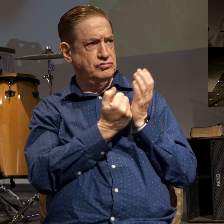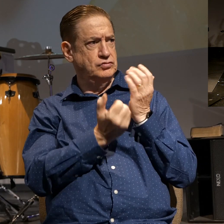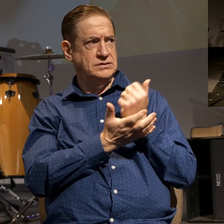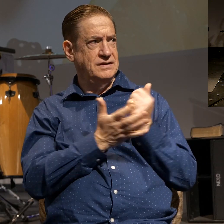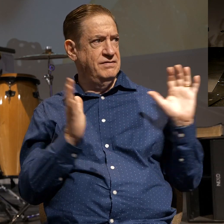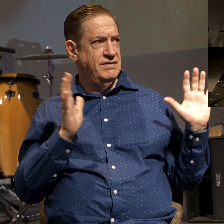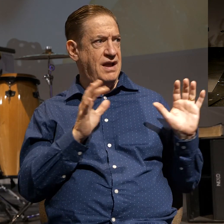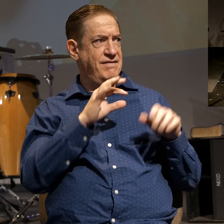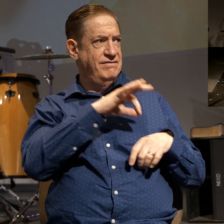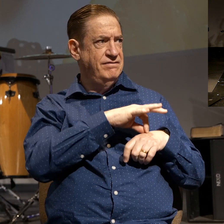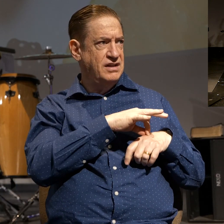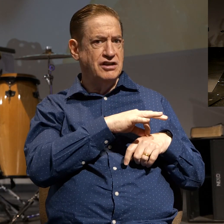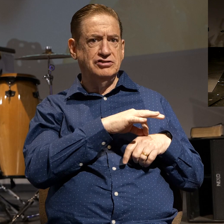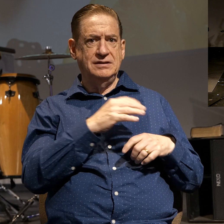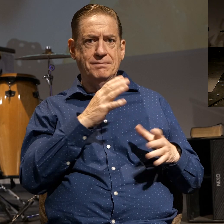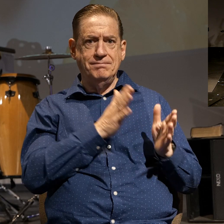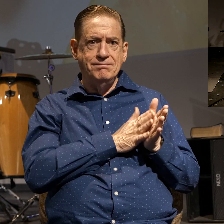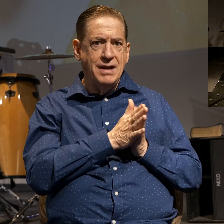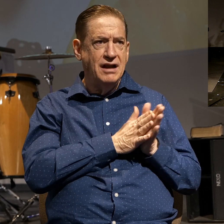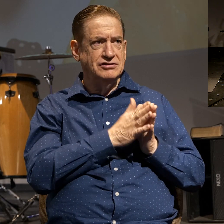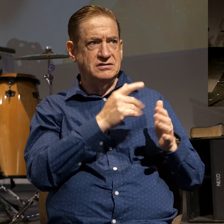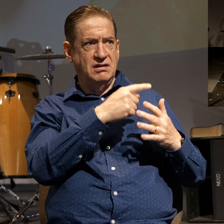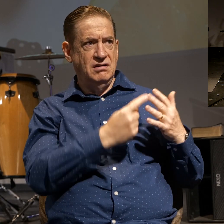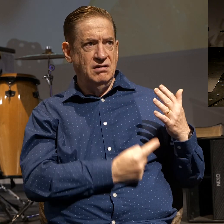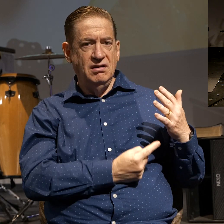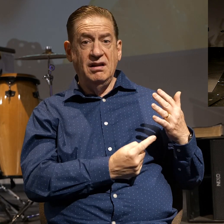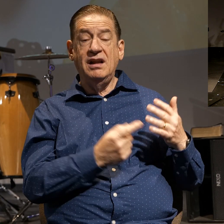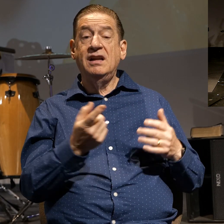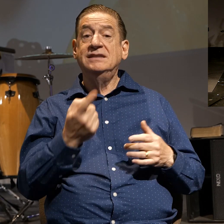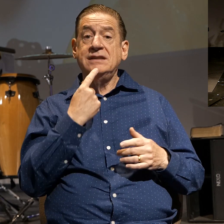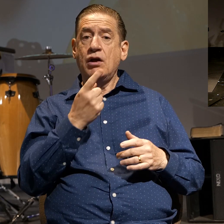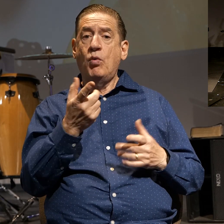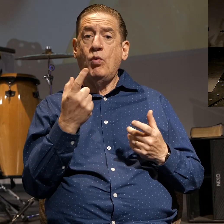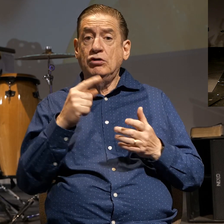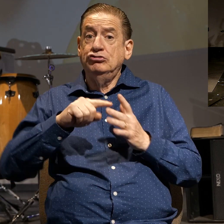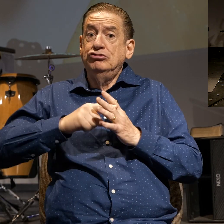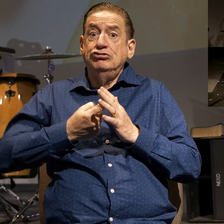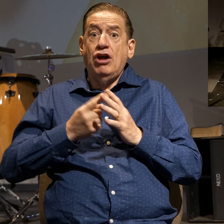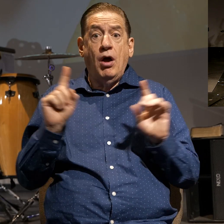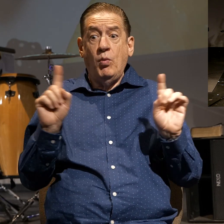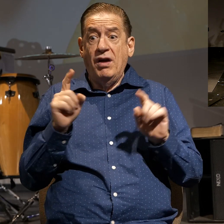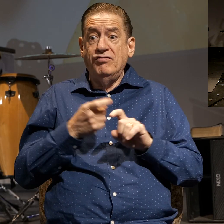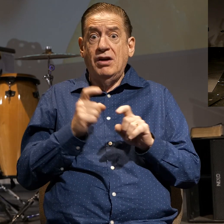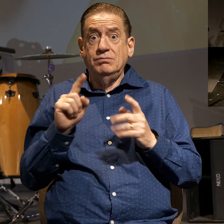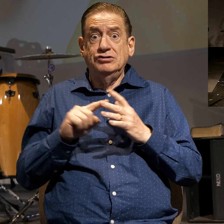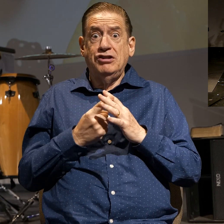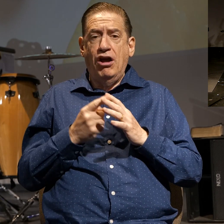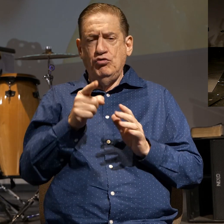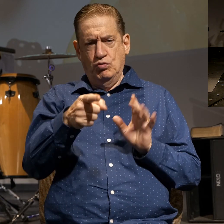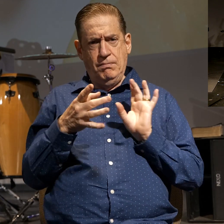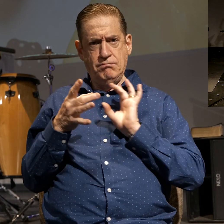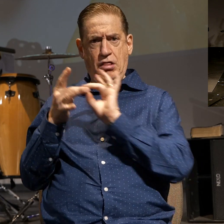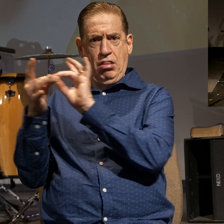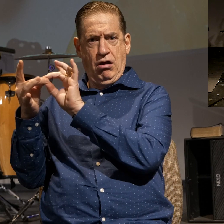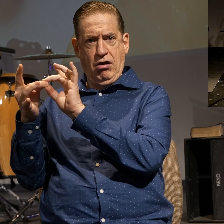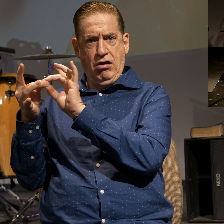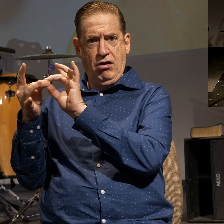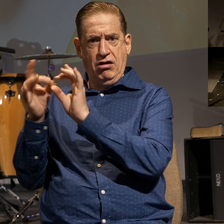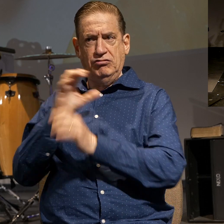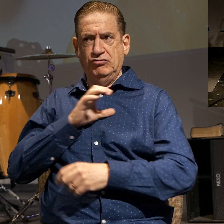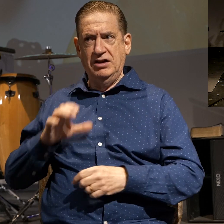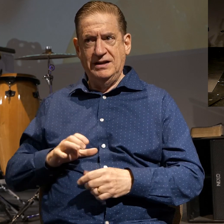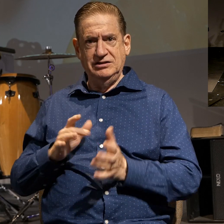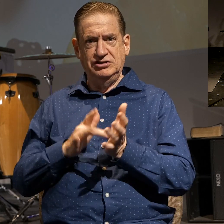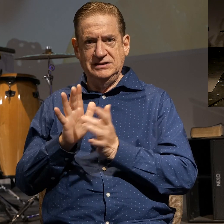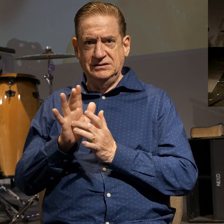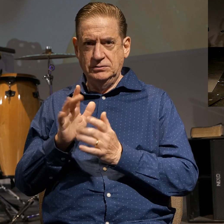desires. Notice the order here. It starts with belonging, belonging to Christ Jesus. So, in the Bible, the indicatives always precede